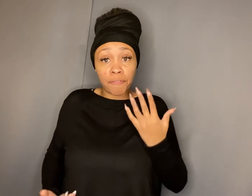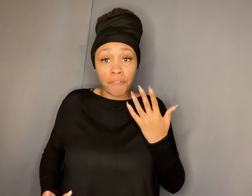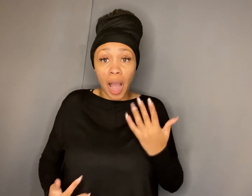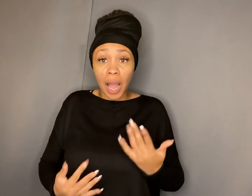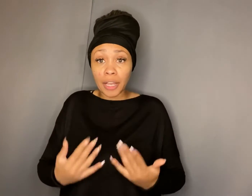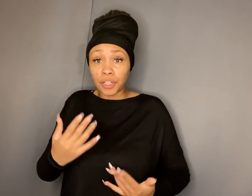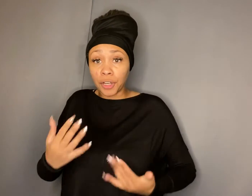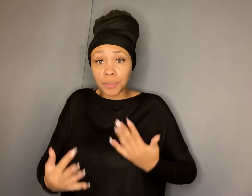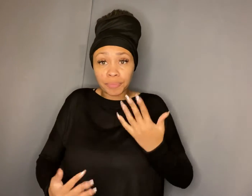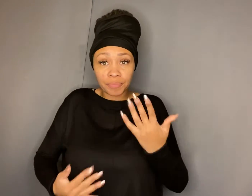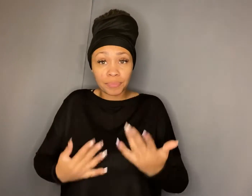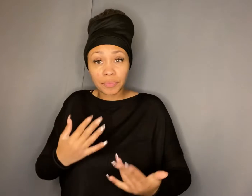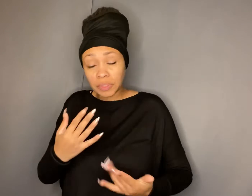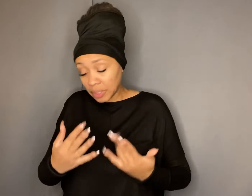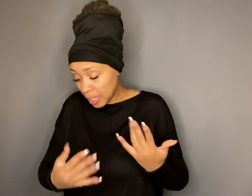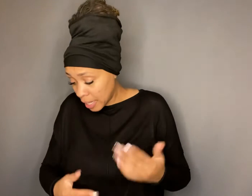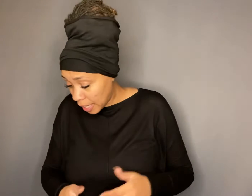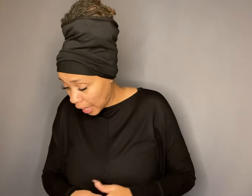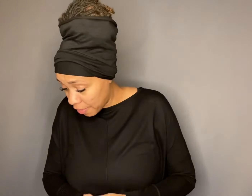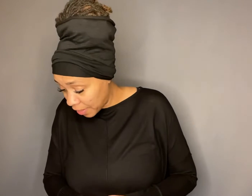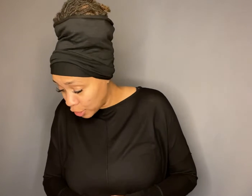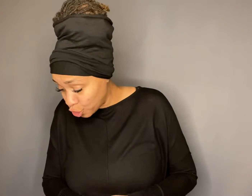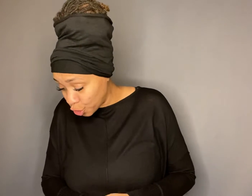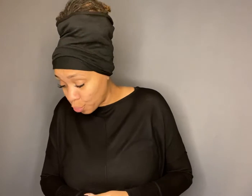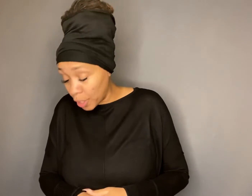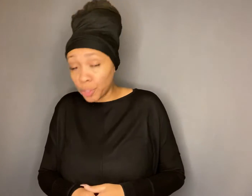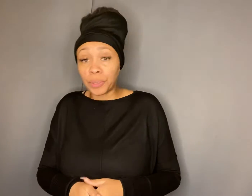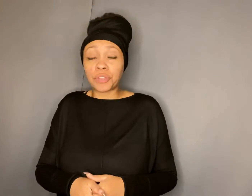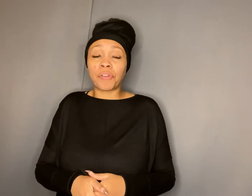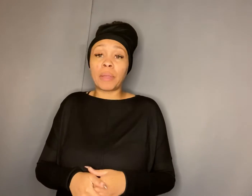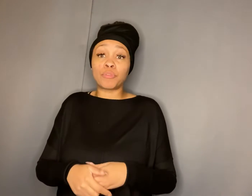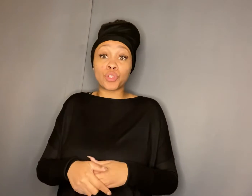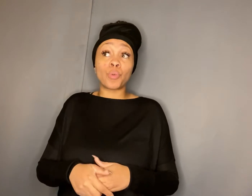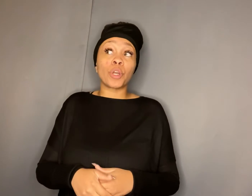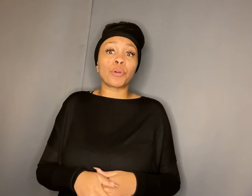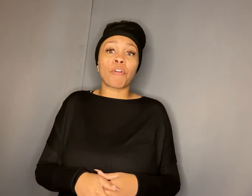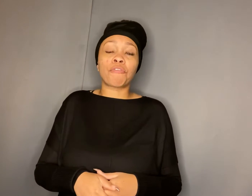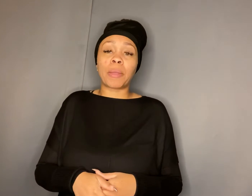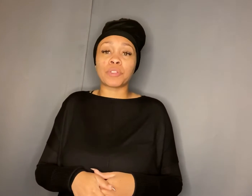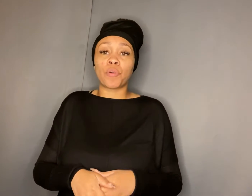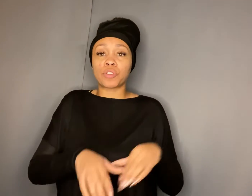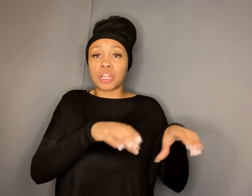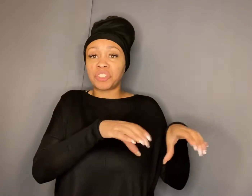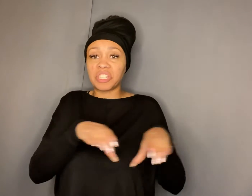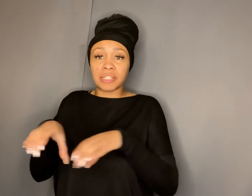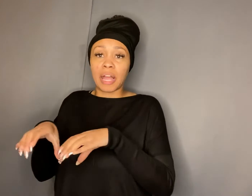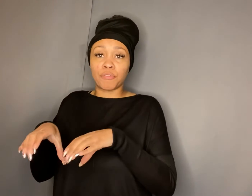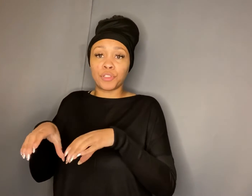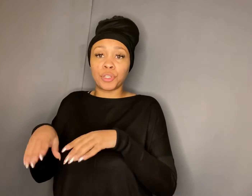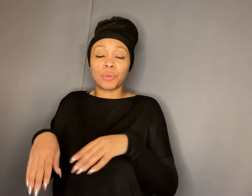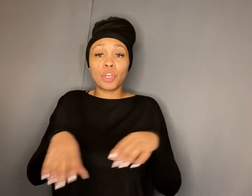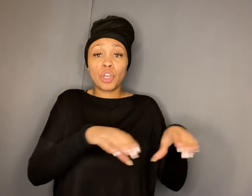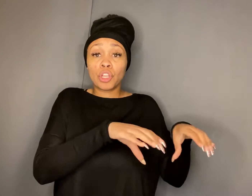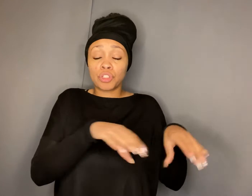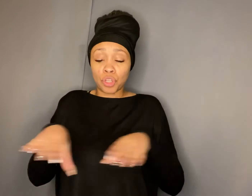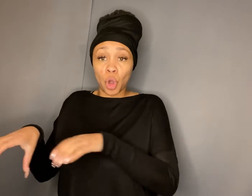fire and then do what you was fake do what you are famous for so i just did a sign for do so